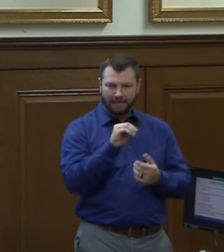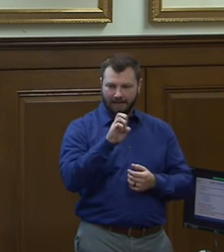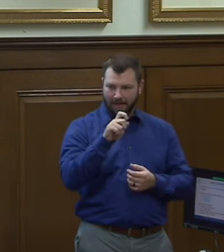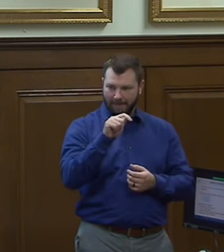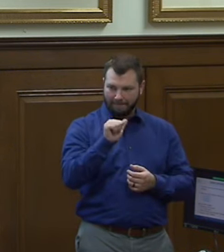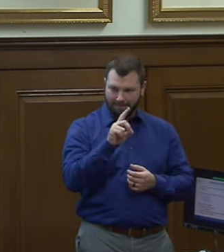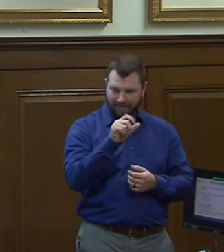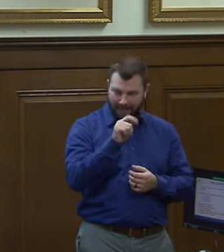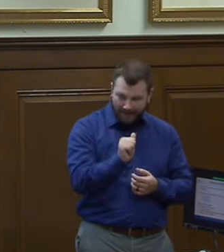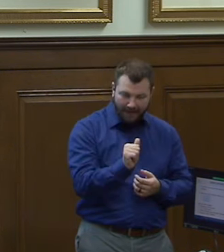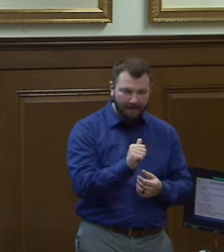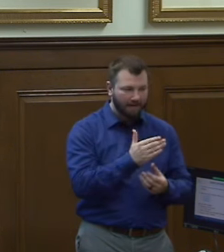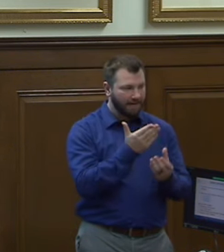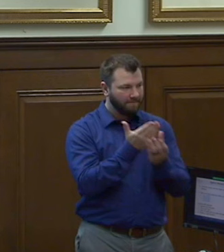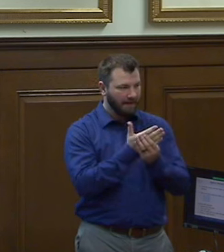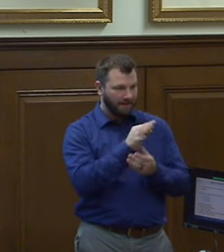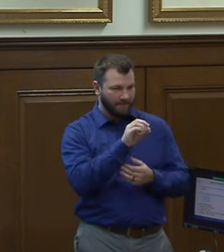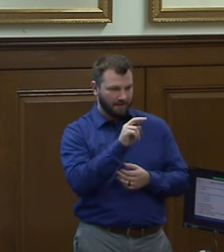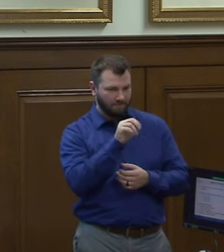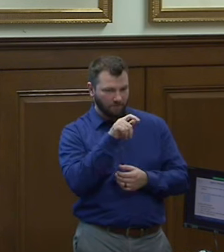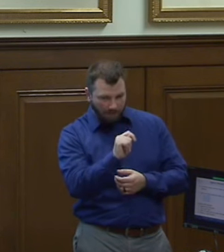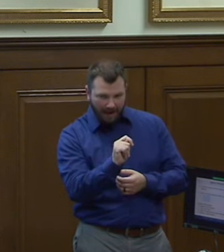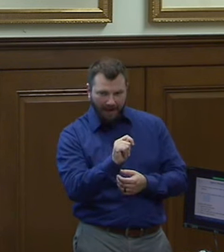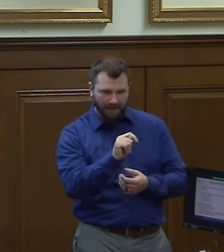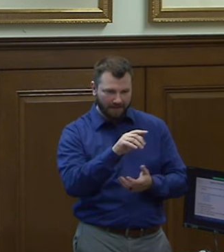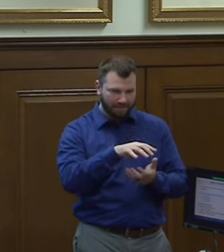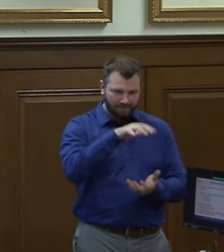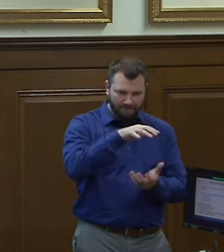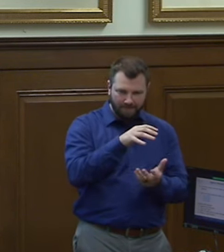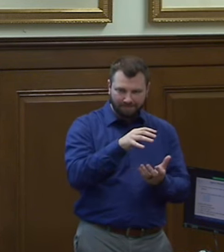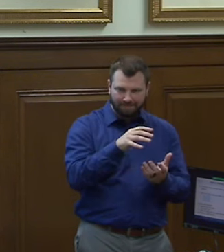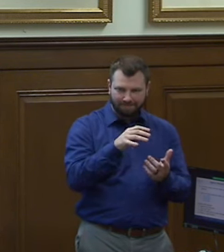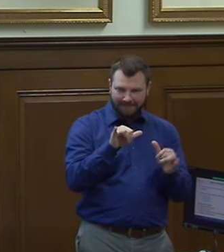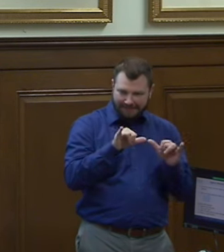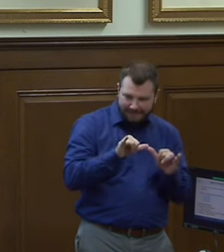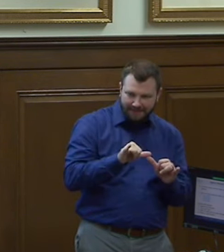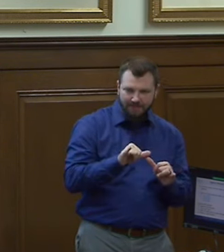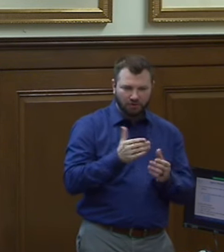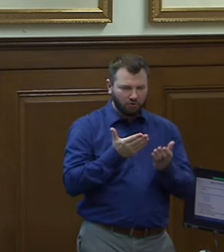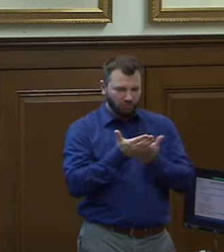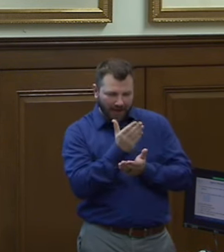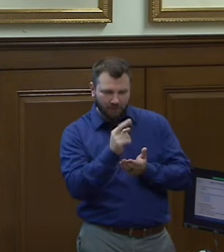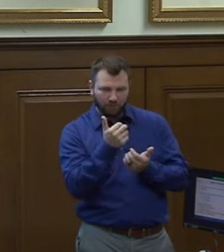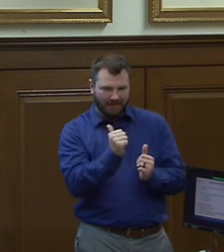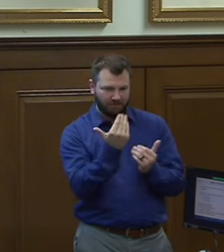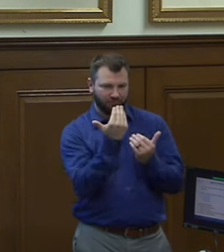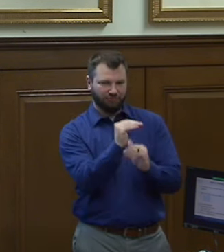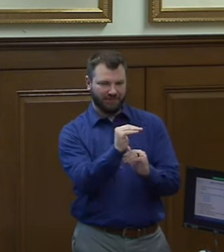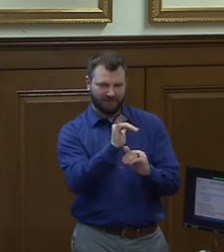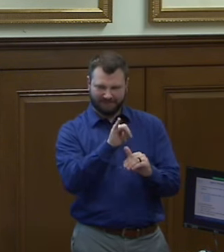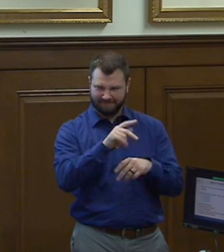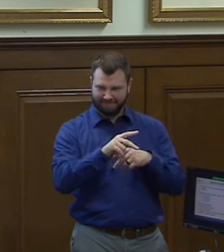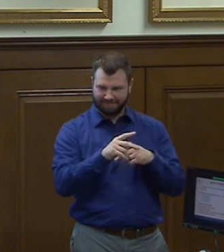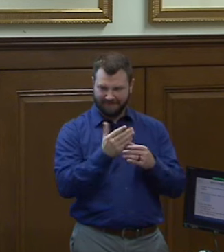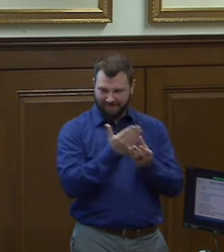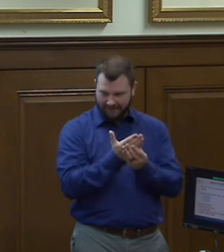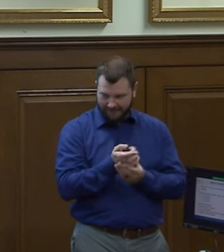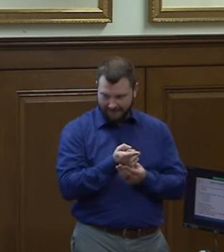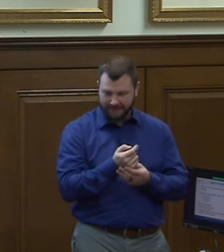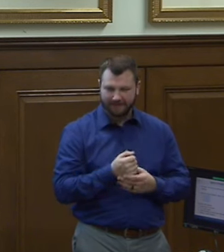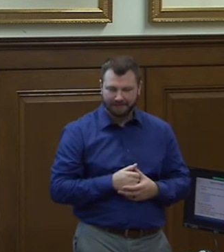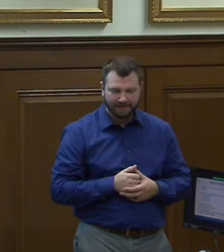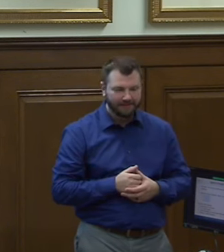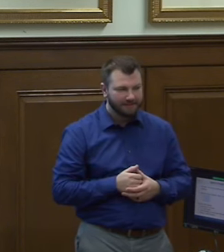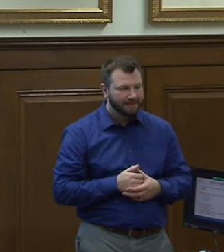file formats volume rights or any type of restrictions on the files and